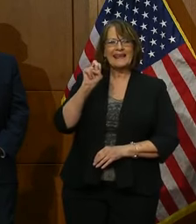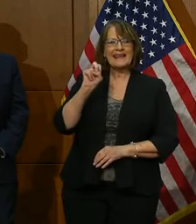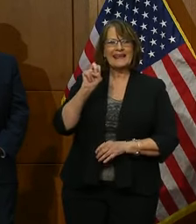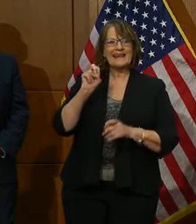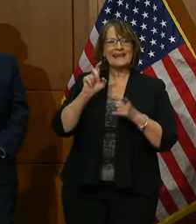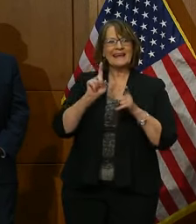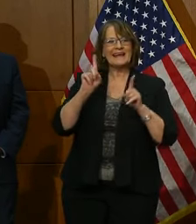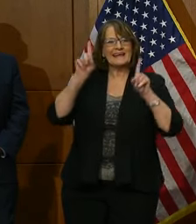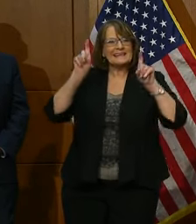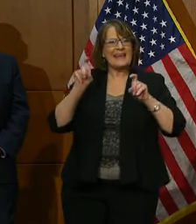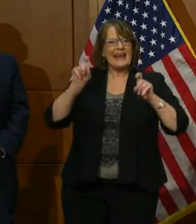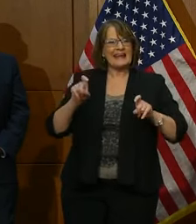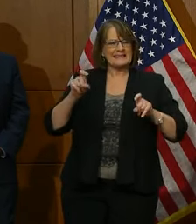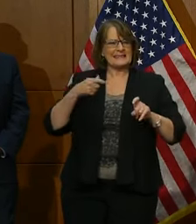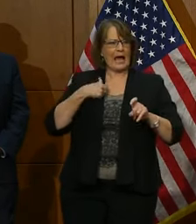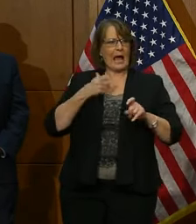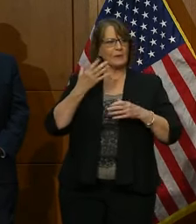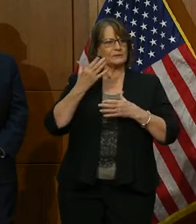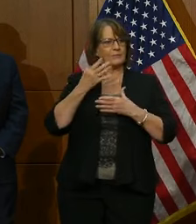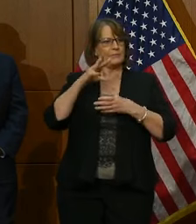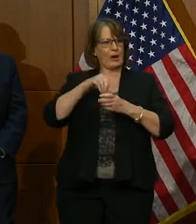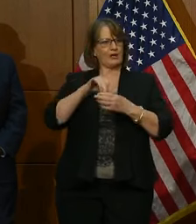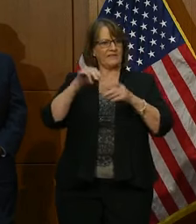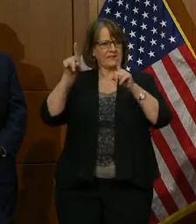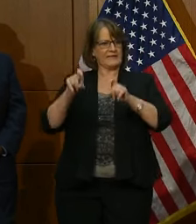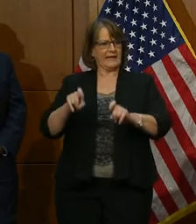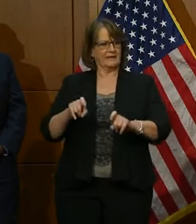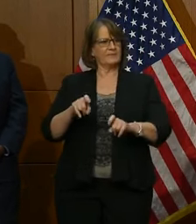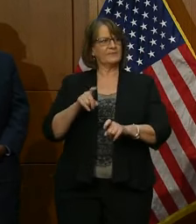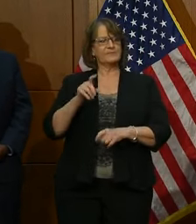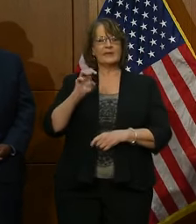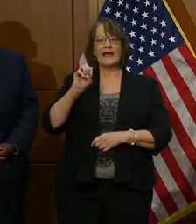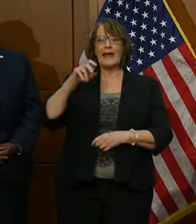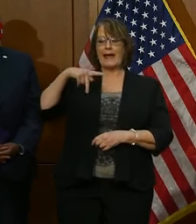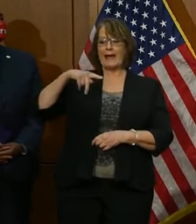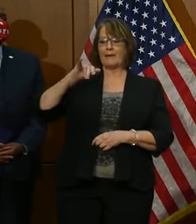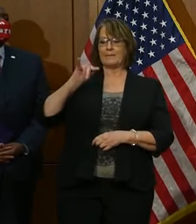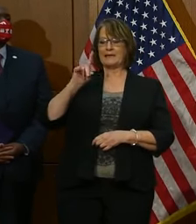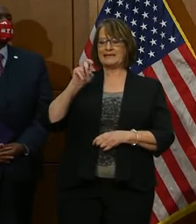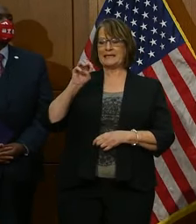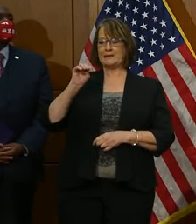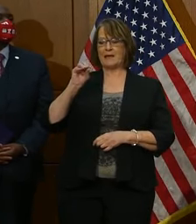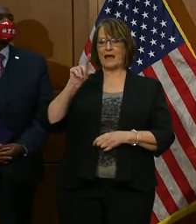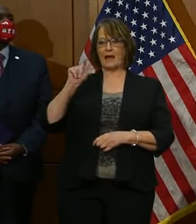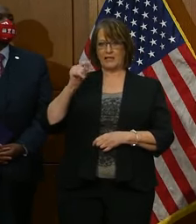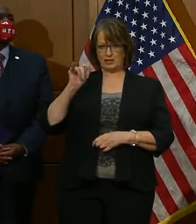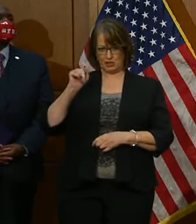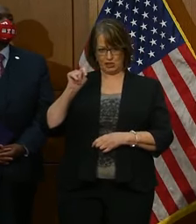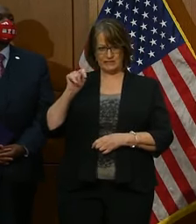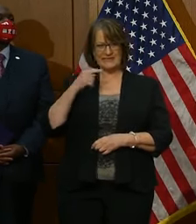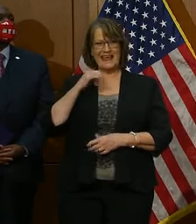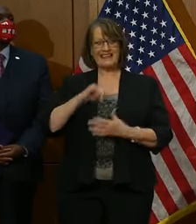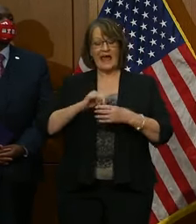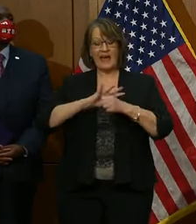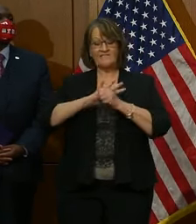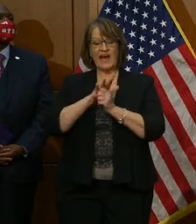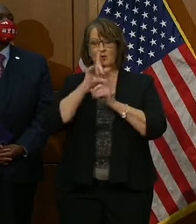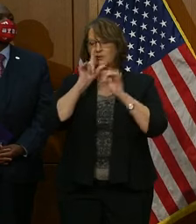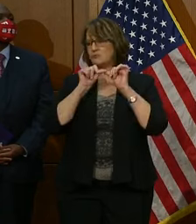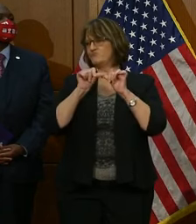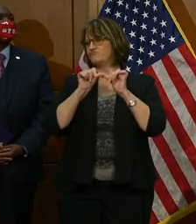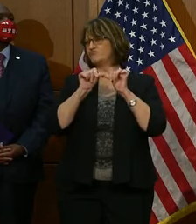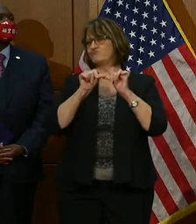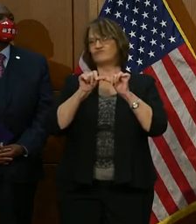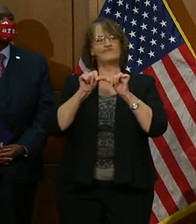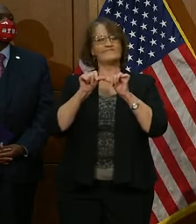in the study trial. Epidemiologists explain that this virus will continue to propagate until it can no